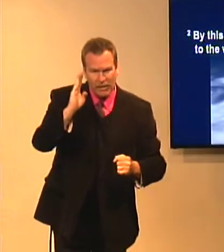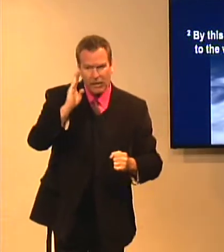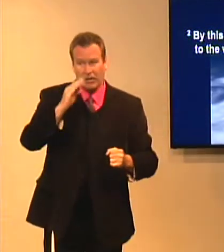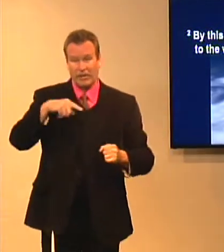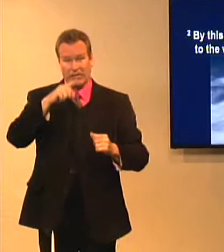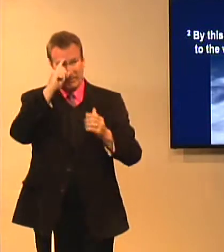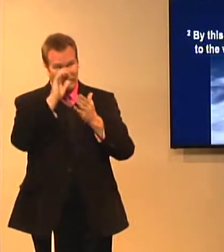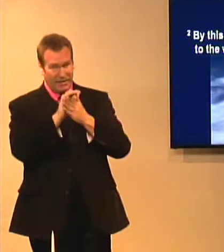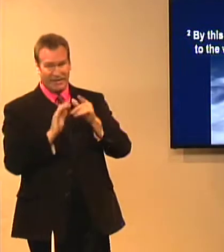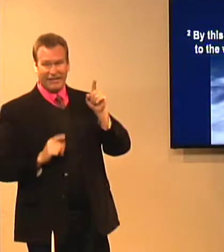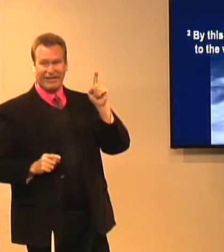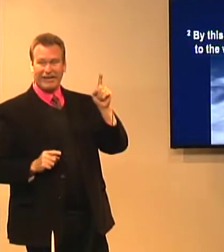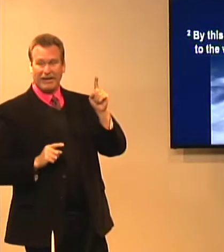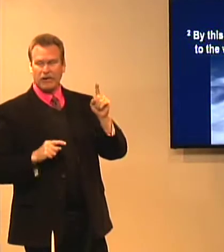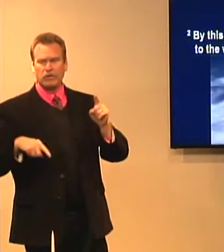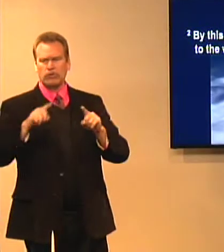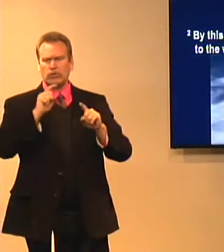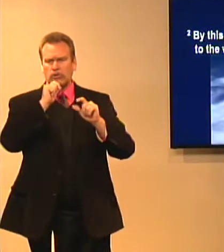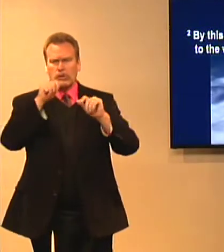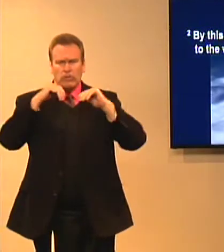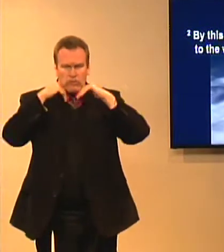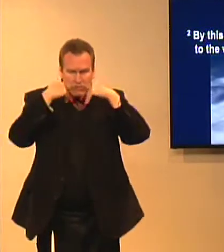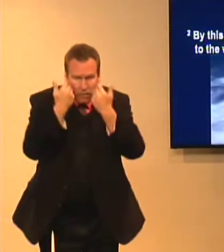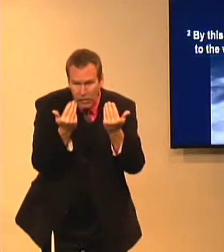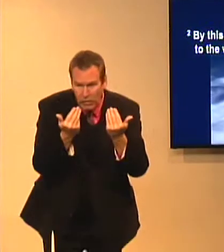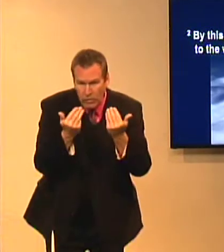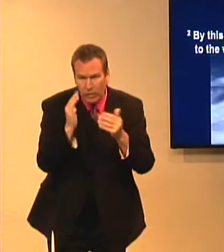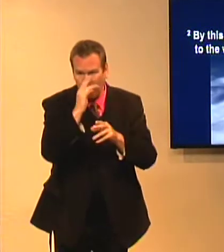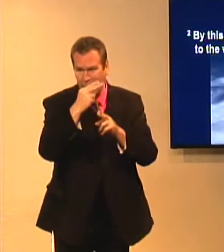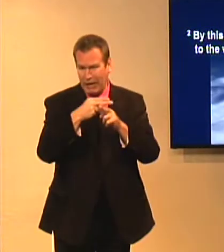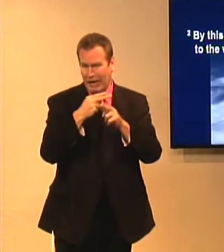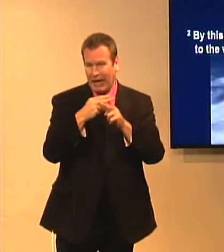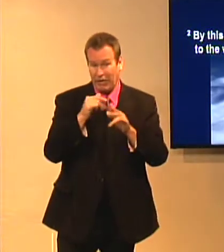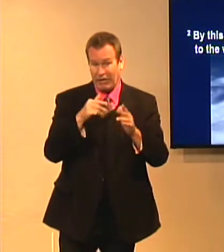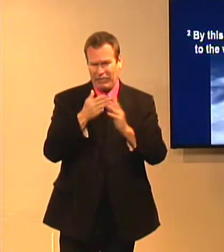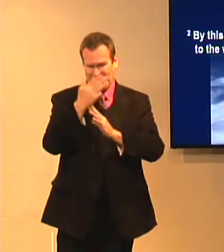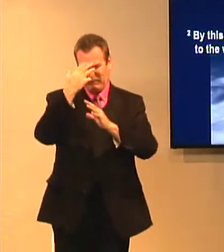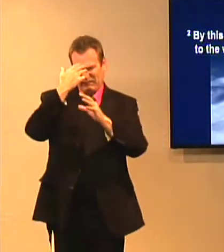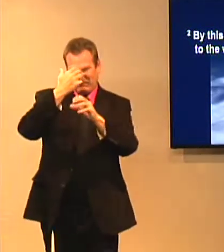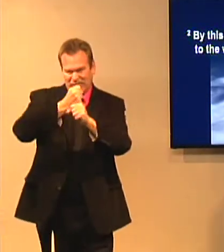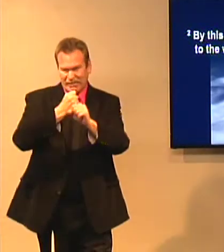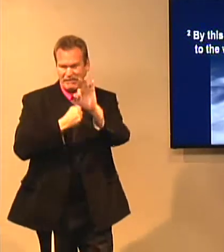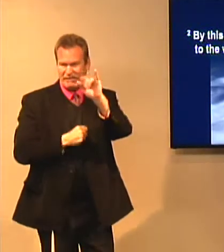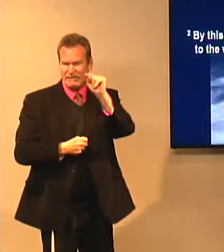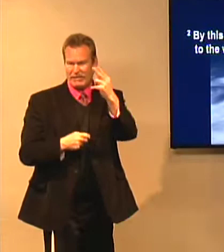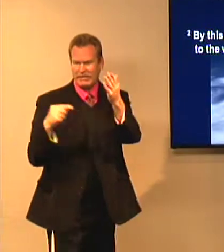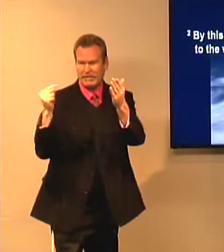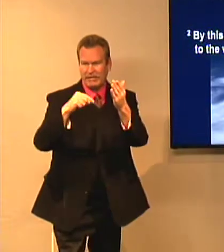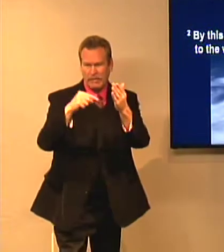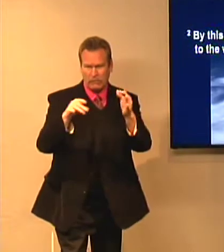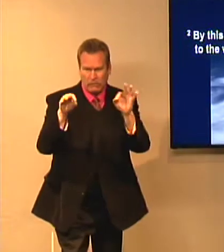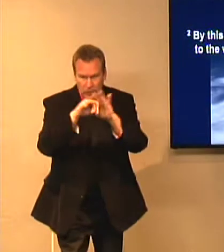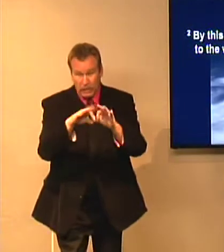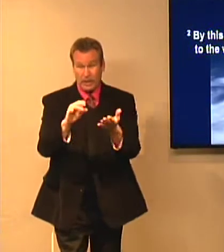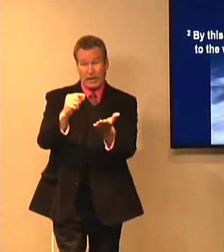The gospel is the power of God to everyone who believes. And Paul said, I am not ashamed of the gospel. It is through faith,